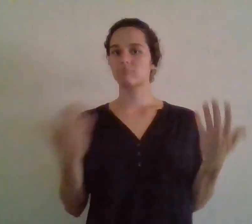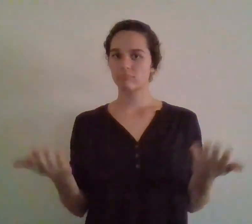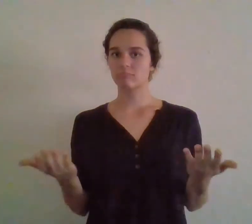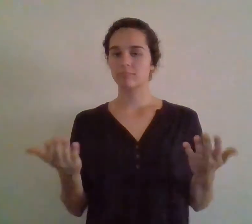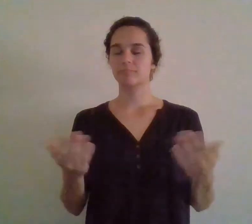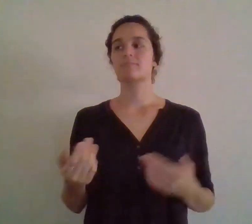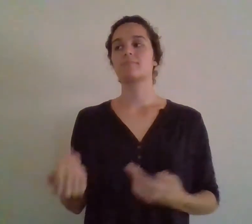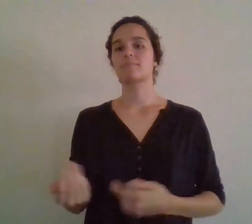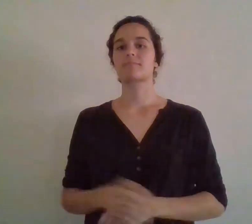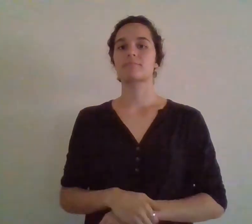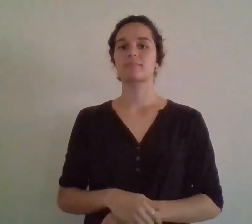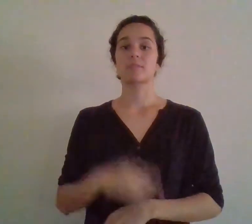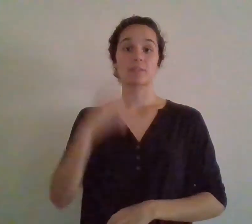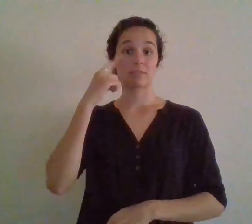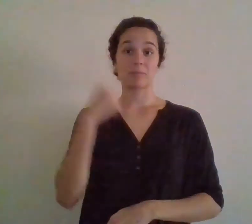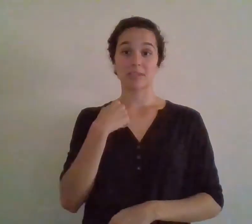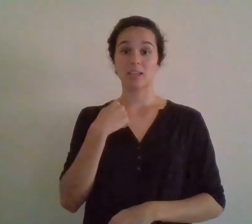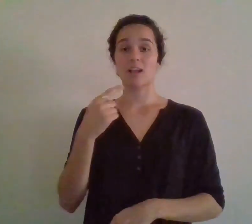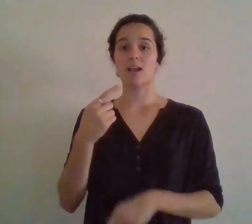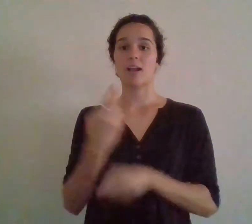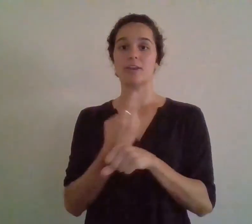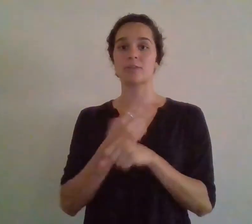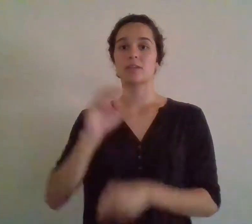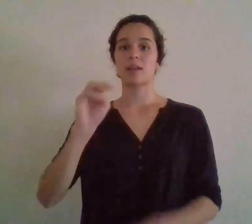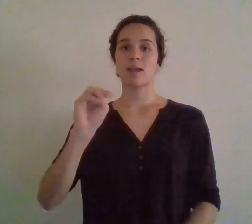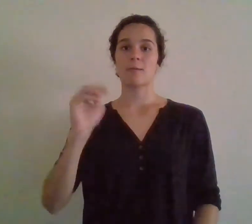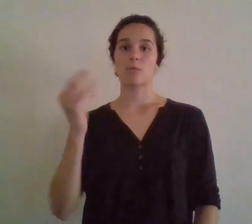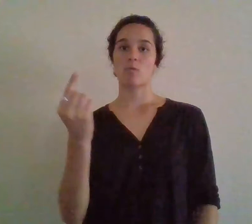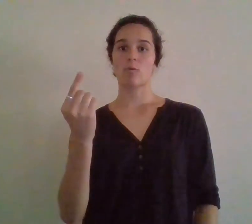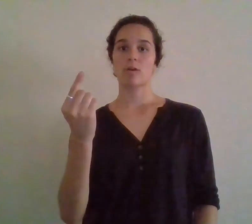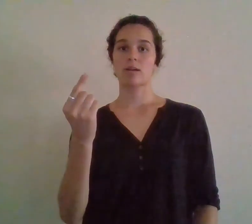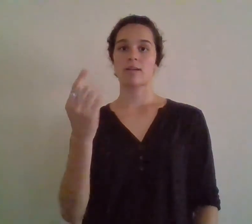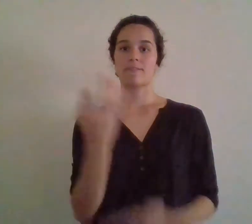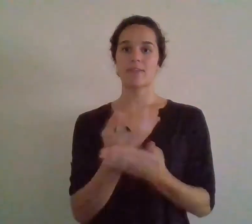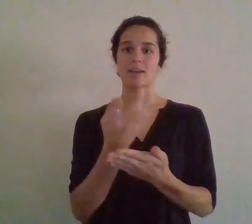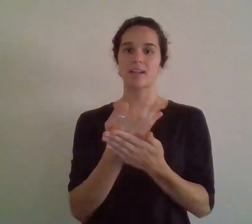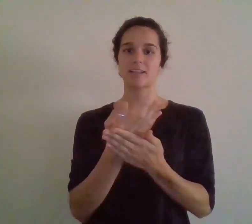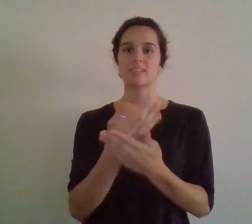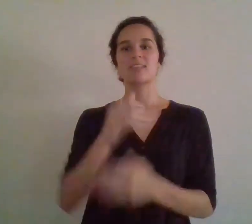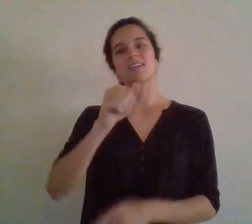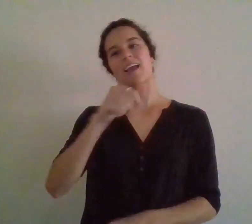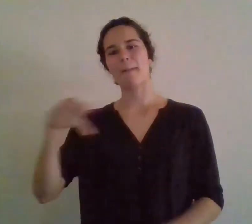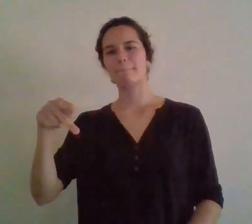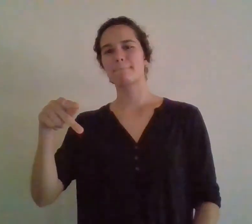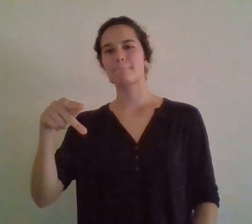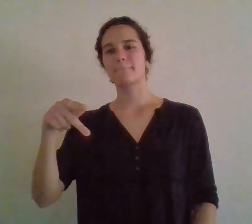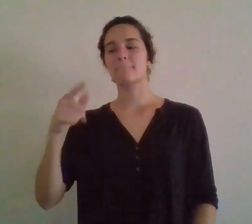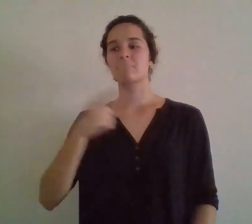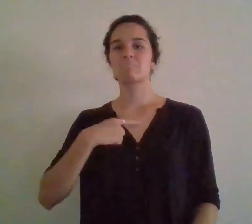Well, there's an app that I use to invest with. It's called M1 Finance. It's a great app. I've had very